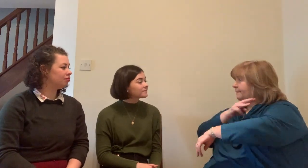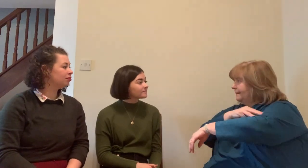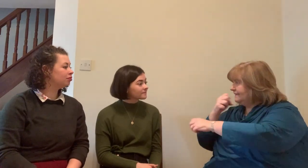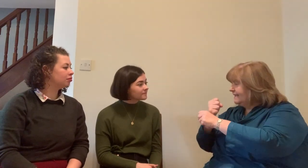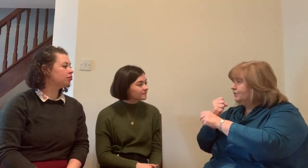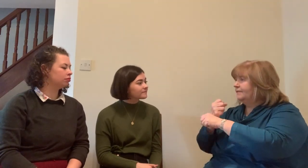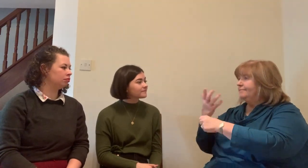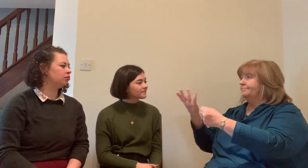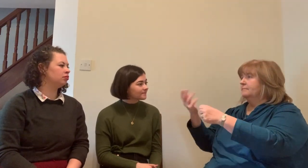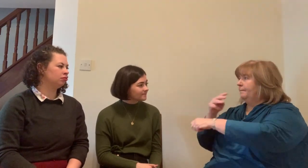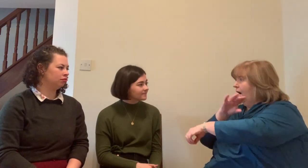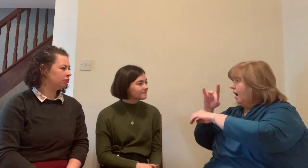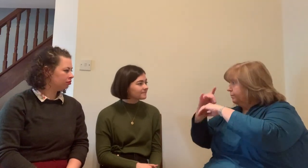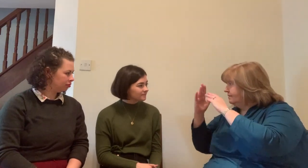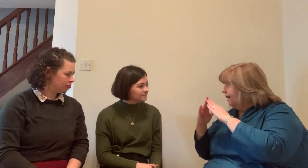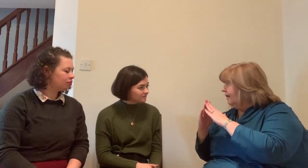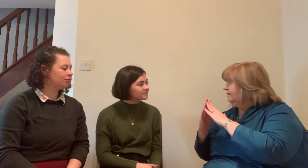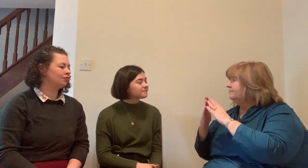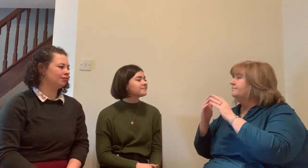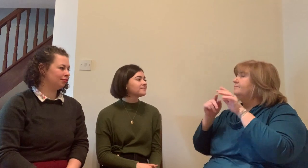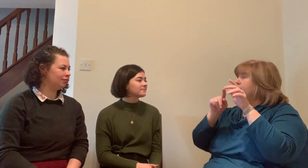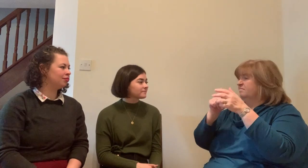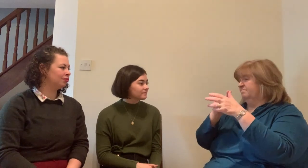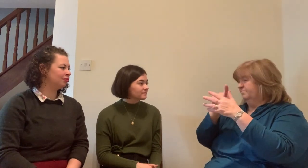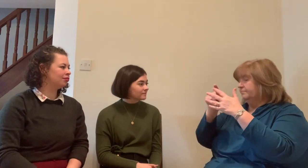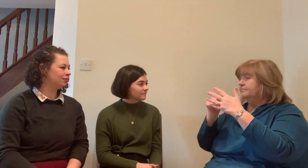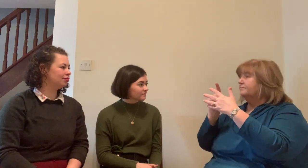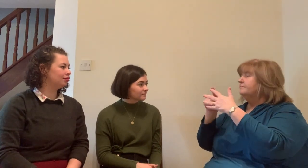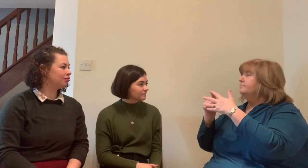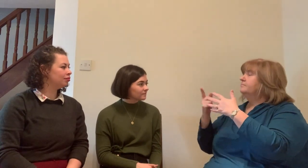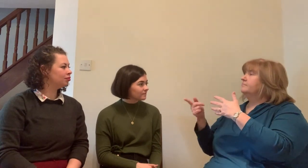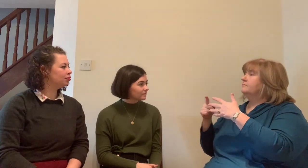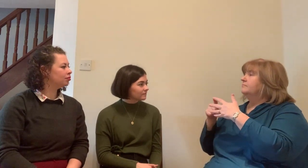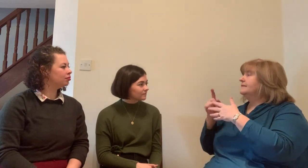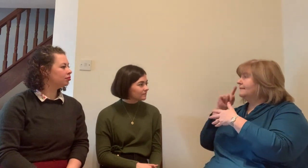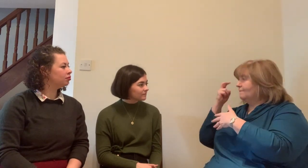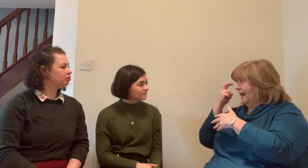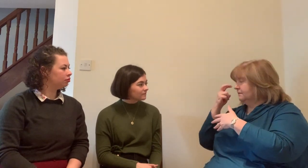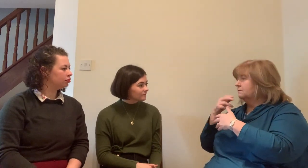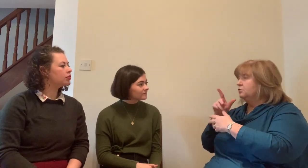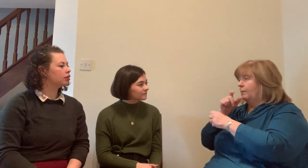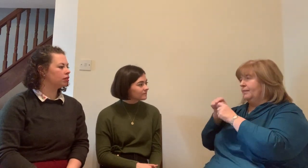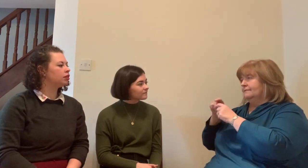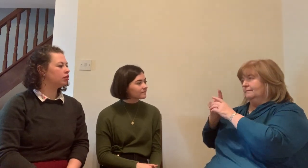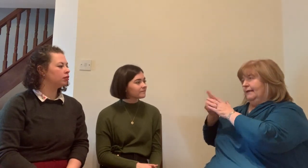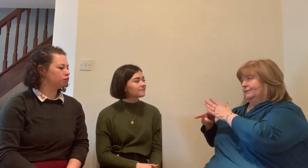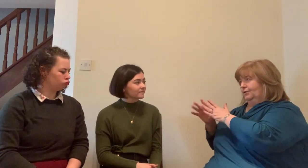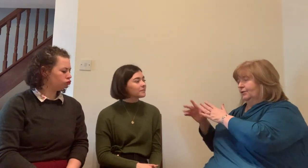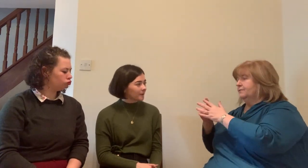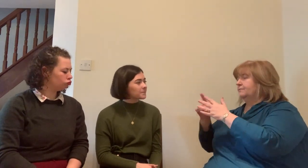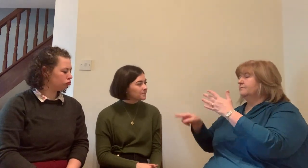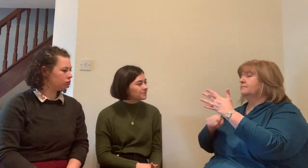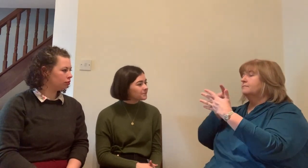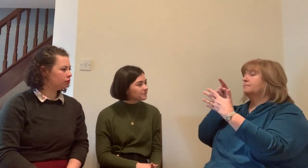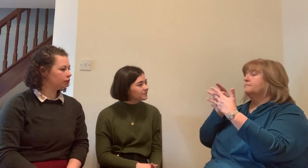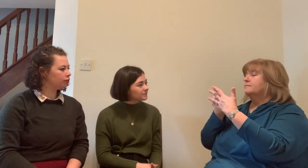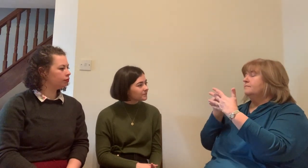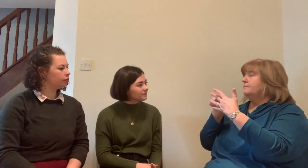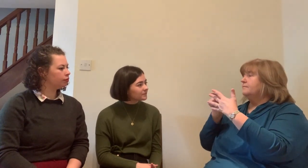to take place and so for me when I think about the linguistic aspects of the language and interpretation and understanding and language usage